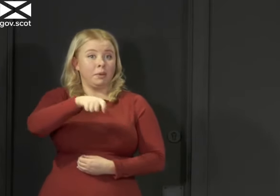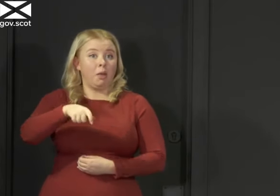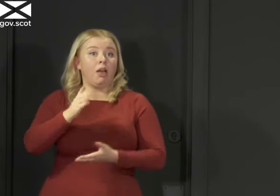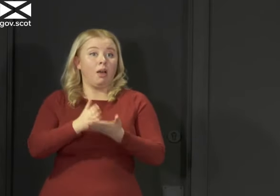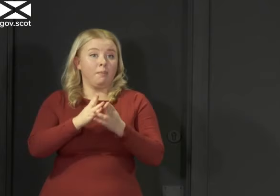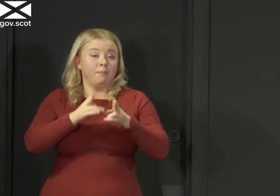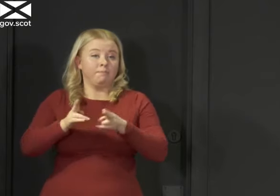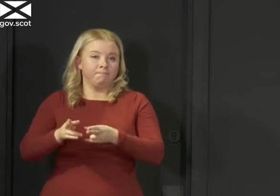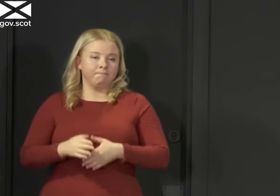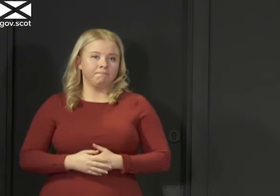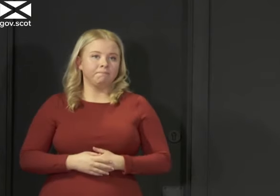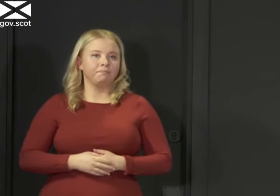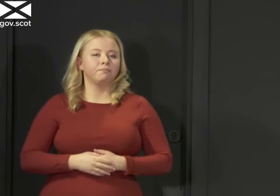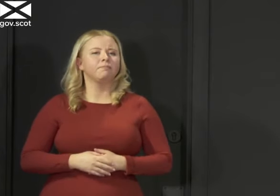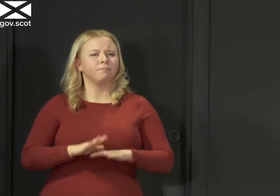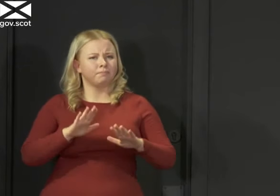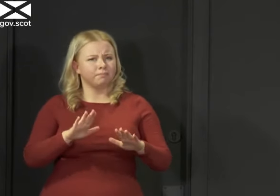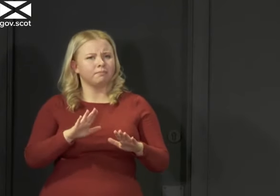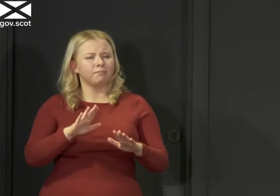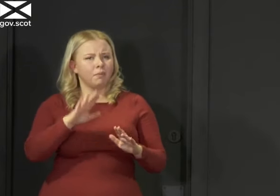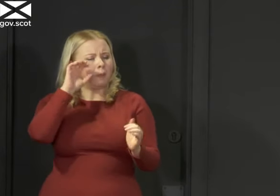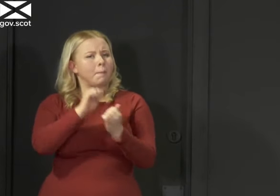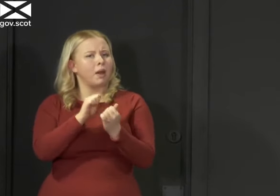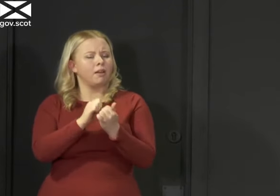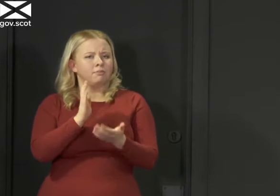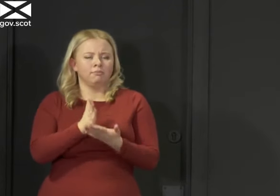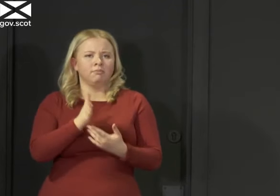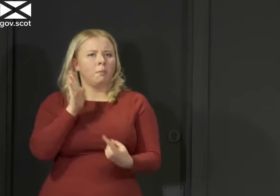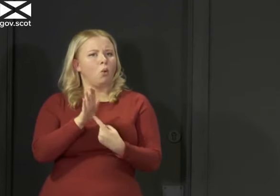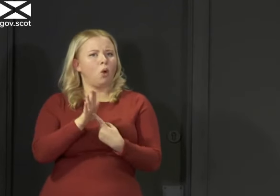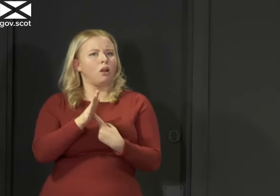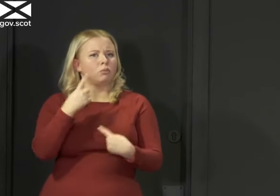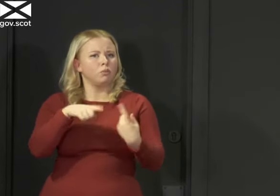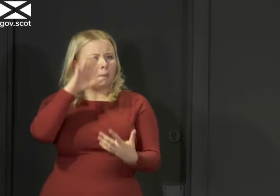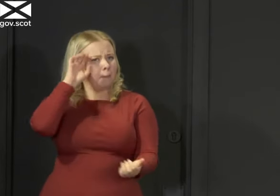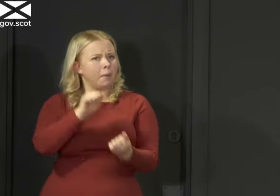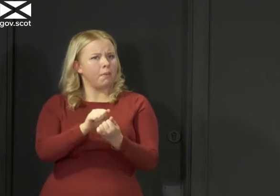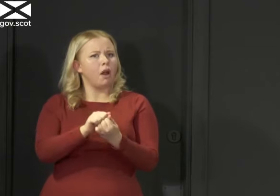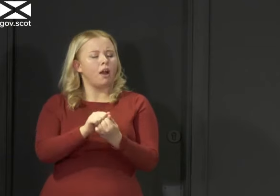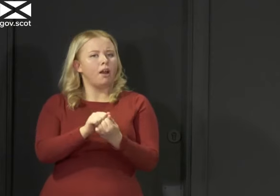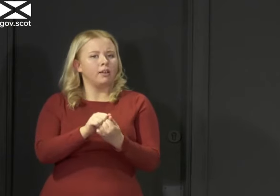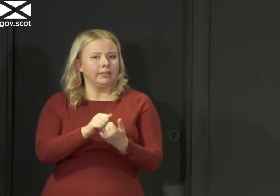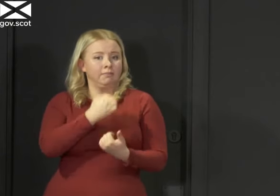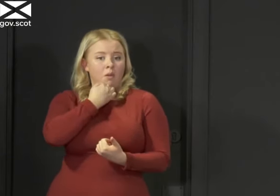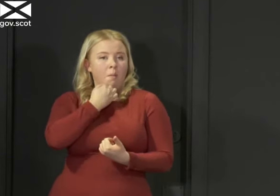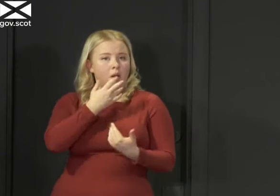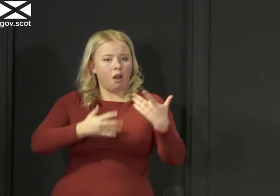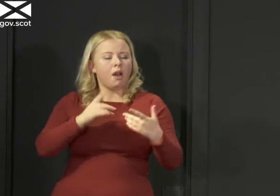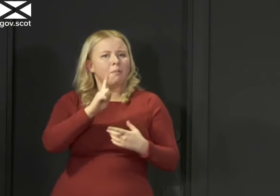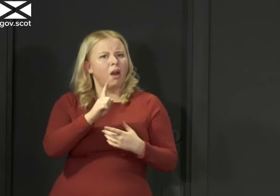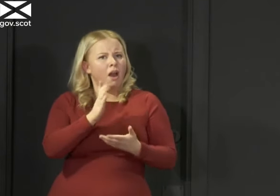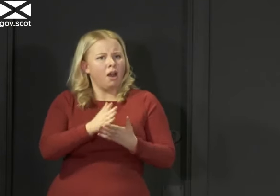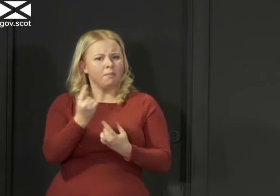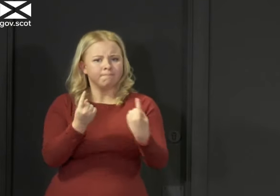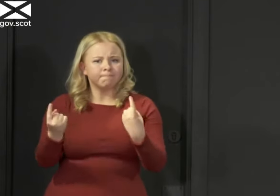And let's always remind ourselves, because I think it's really important that we do, that behind these statistics are individuals whose loss is a source of